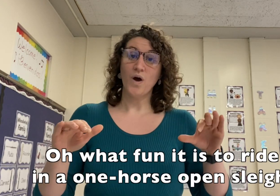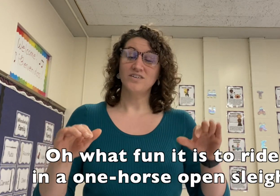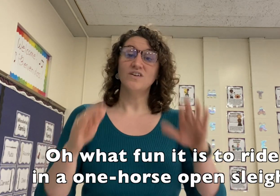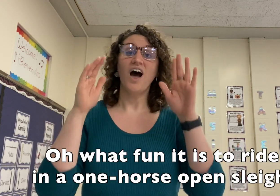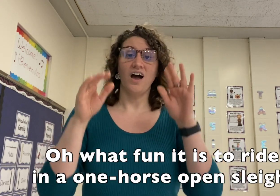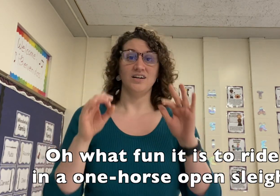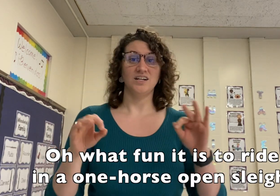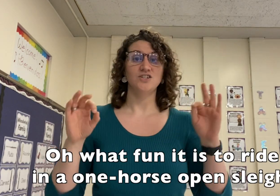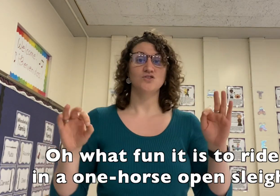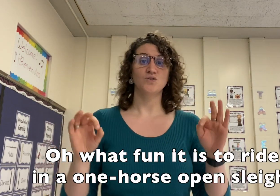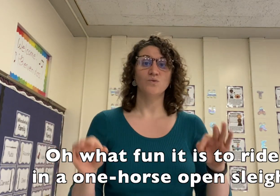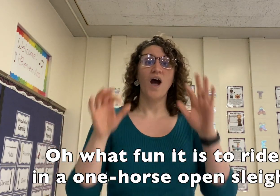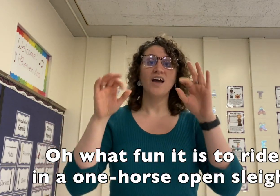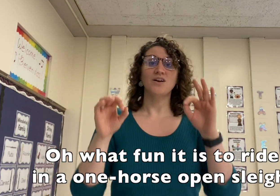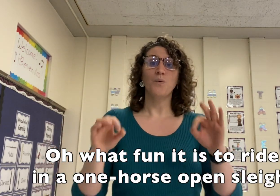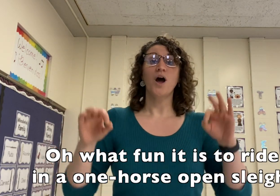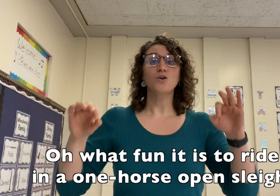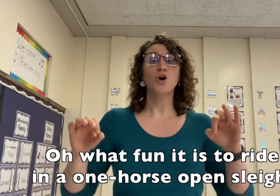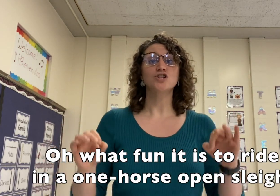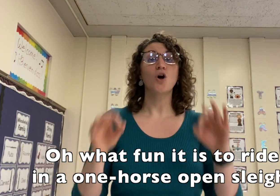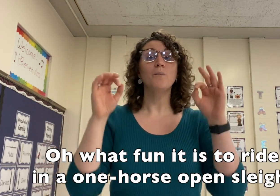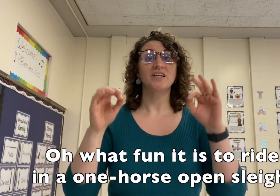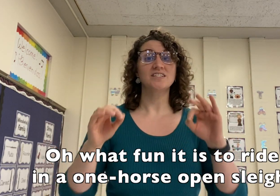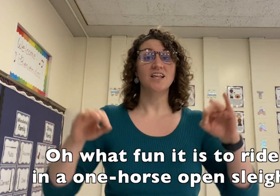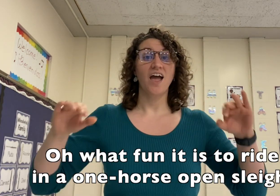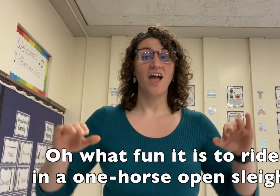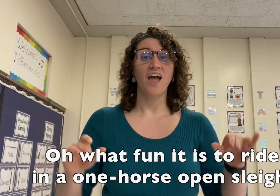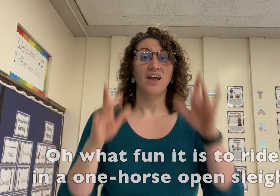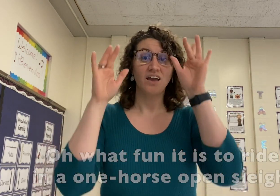what fun it is to ride in a one-horse open sleigh.